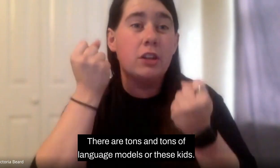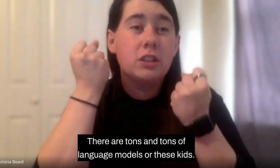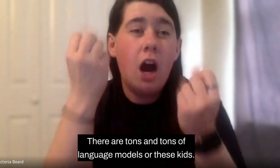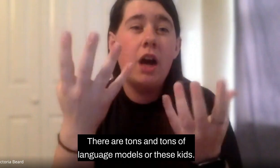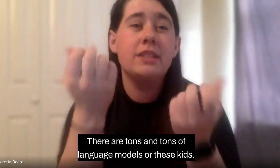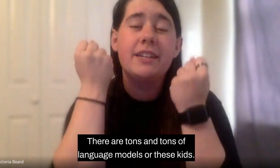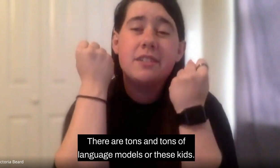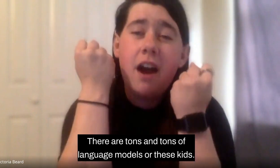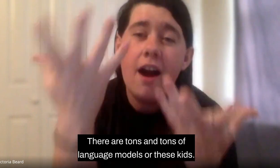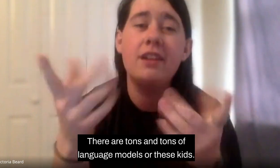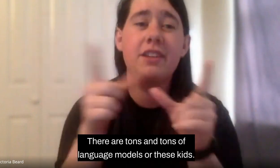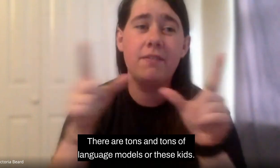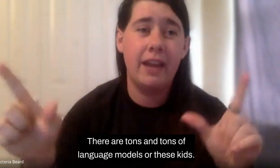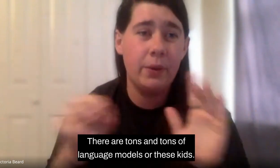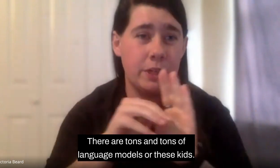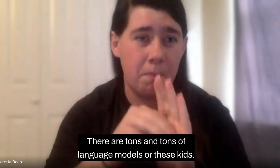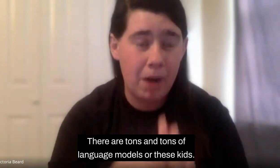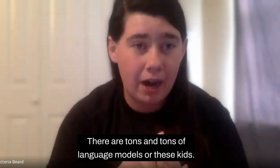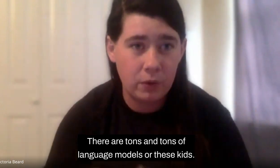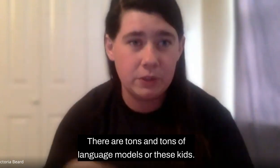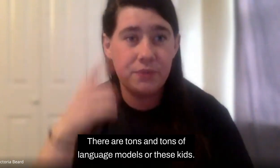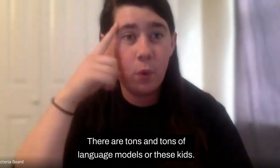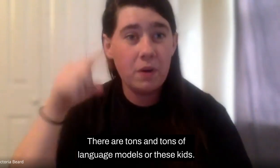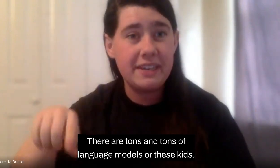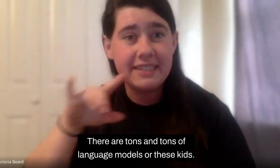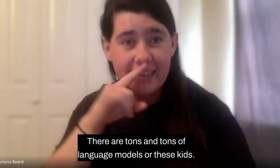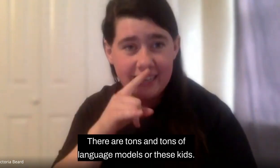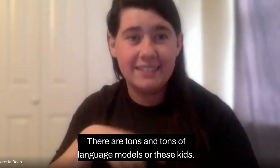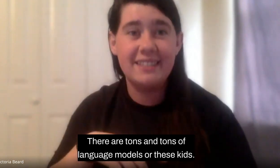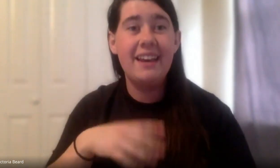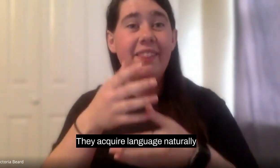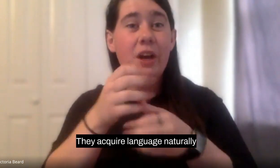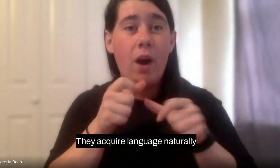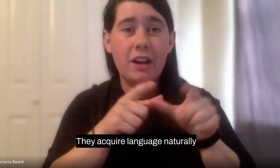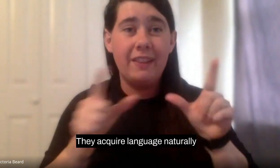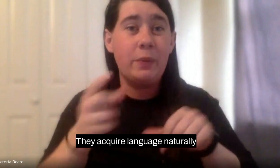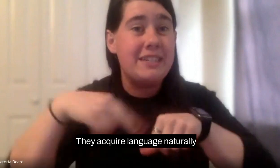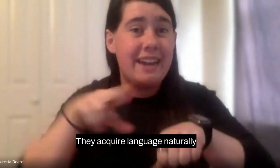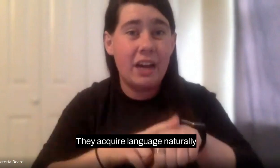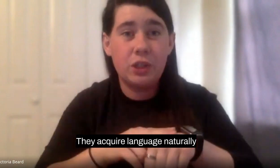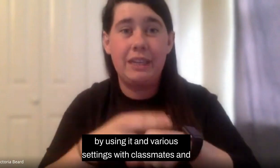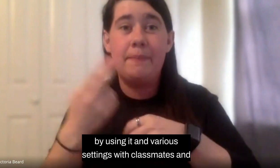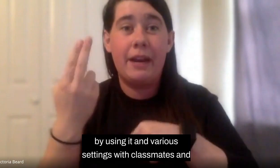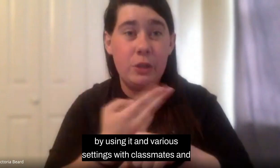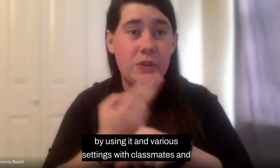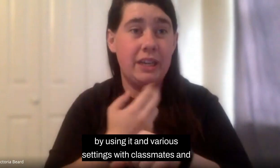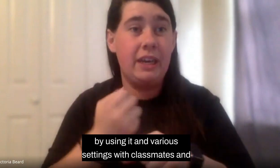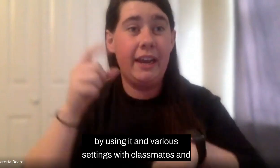tons and tons of language models for these kids. They acquire language naturally by using it in